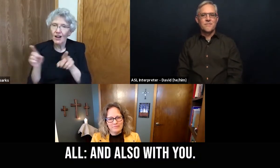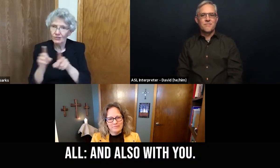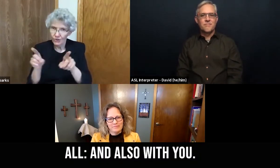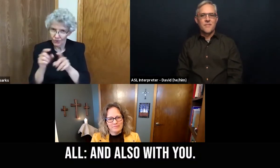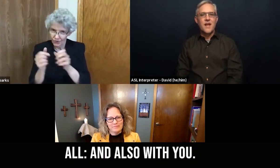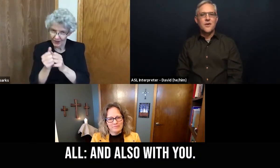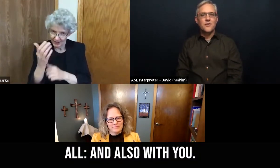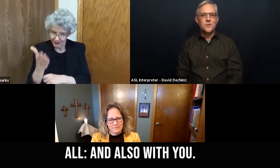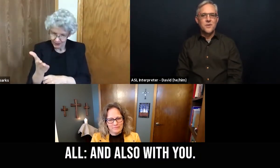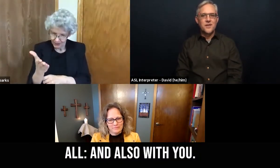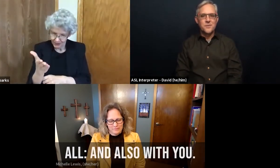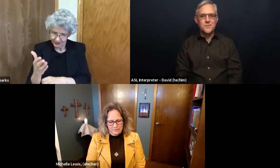And also with you also.